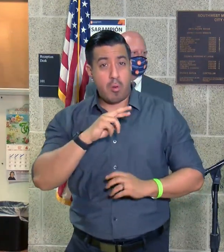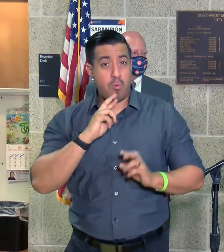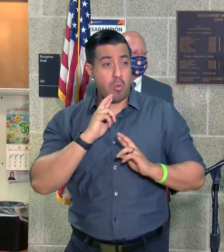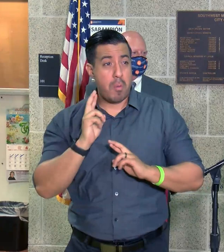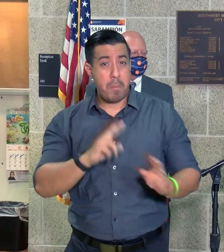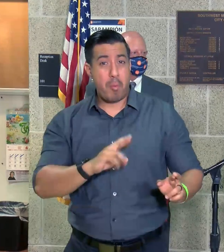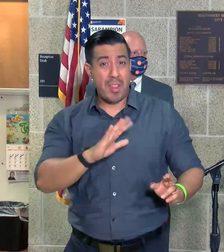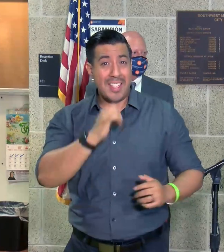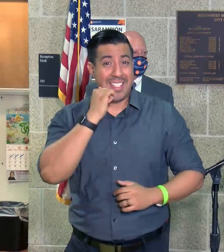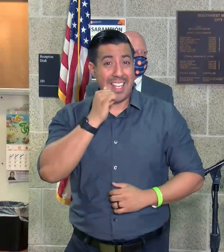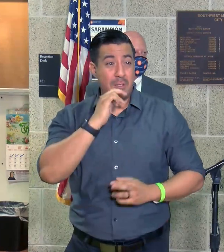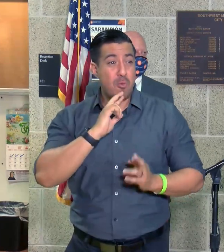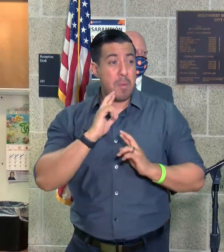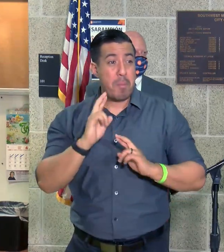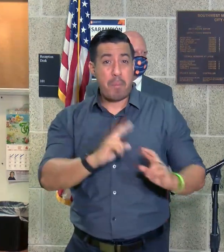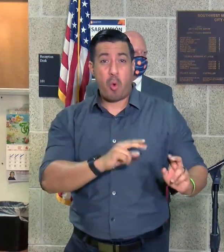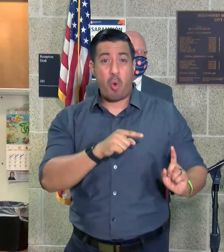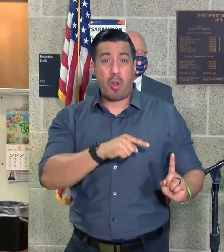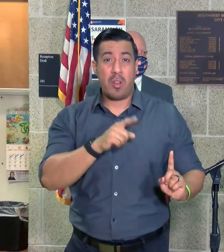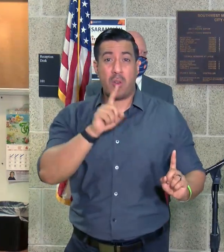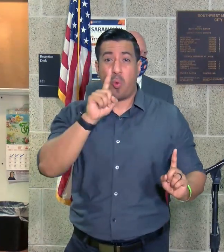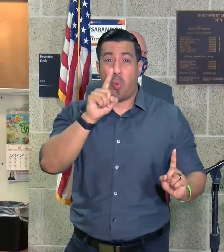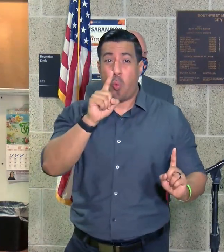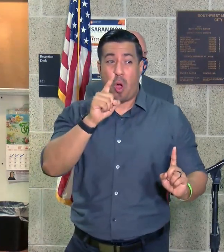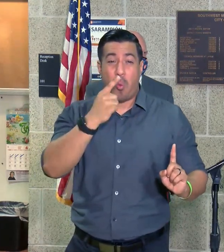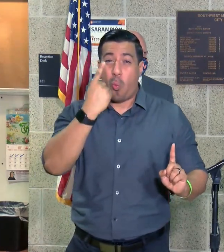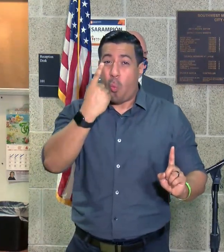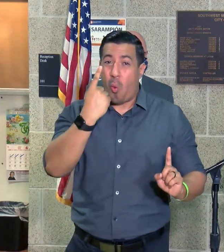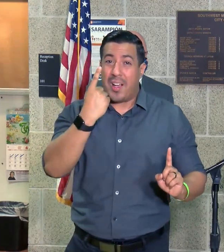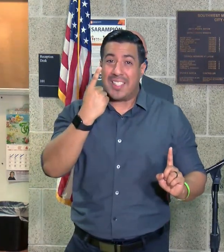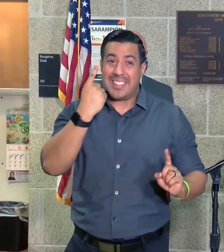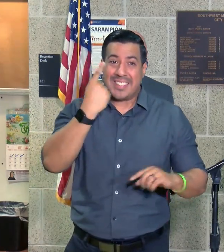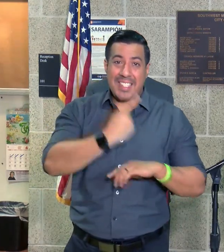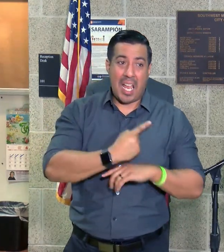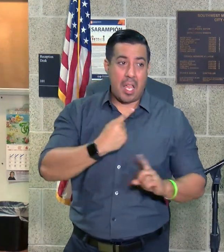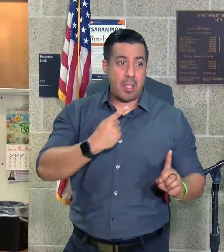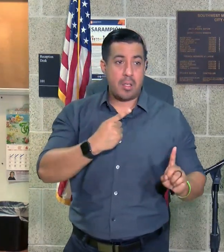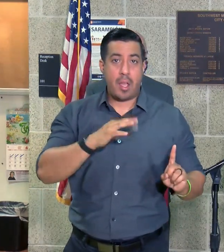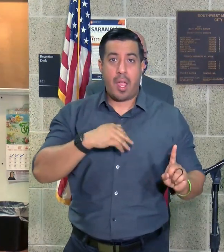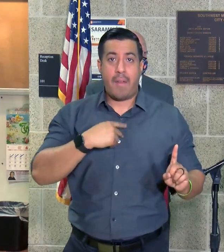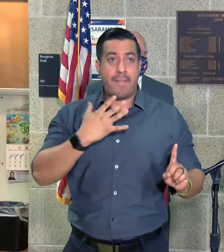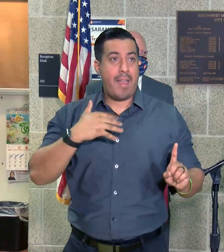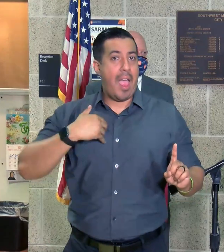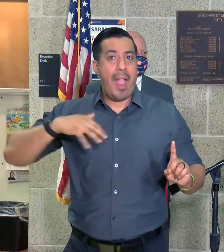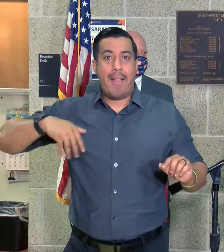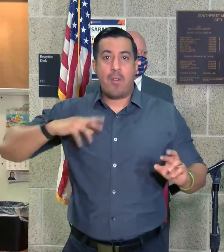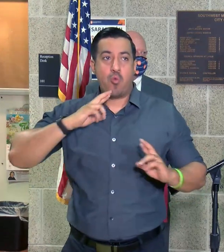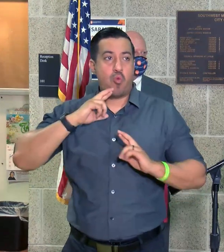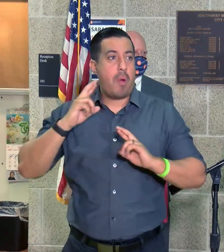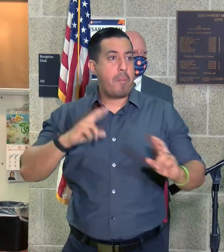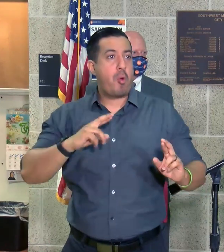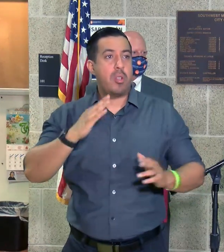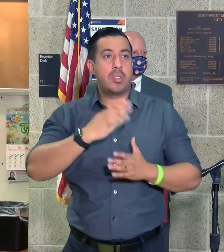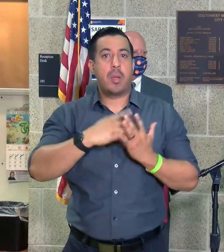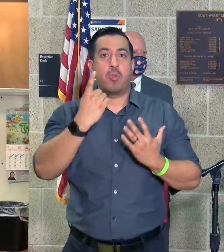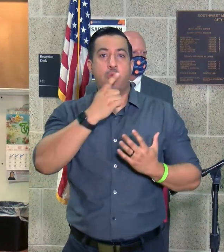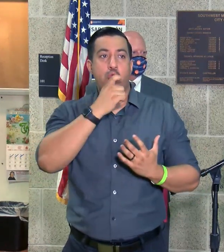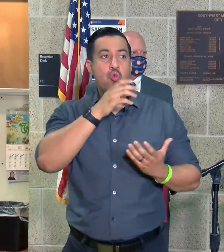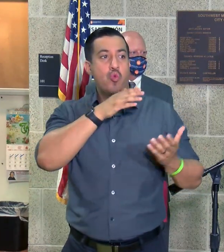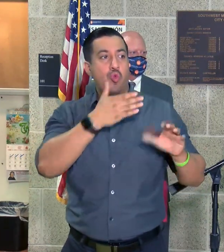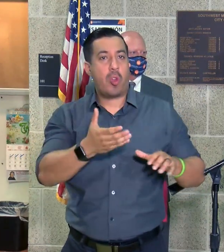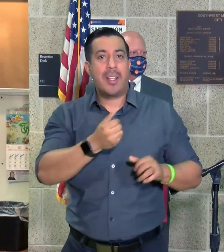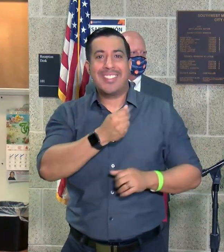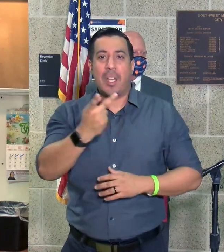the daily reports, there has yet to be one single day where I have not reported somebody dying,